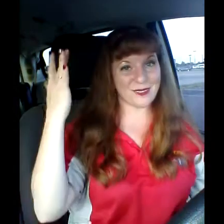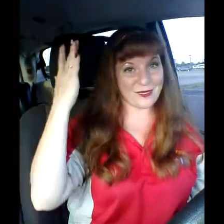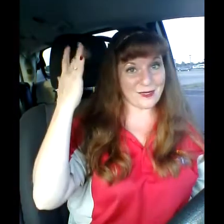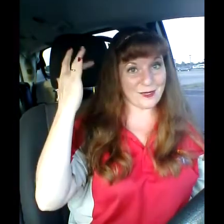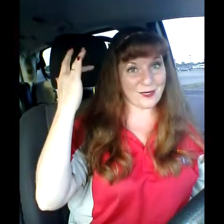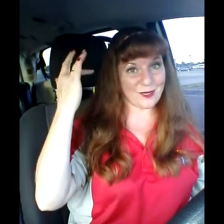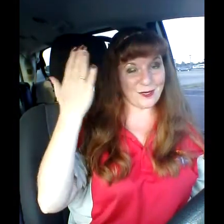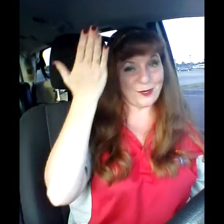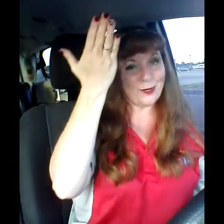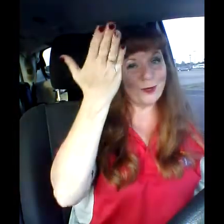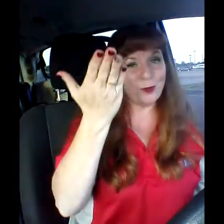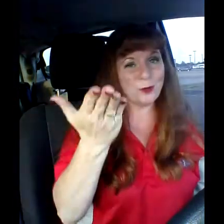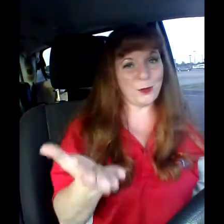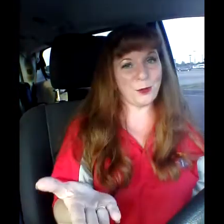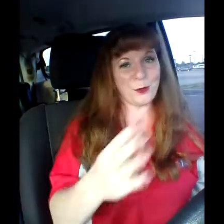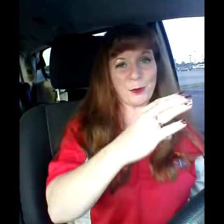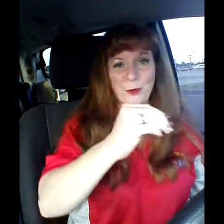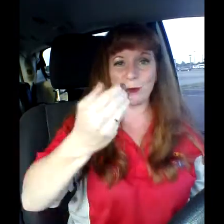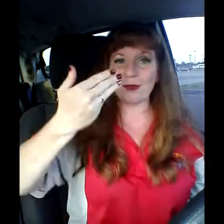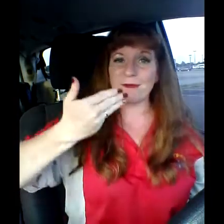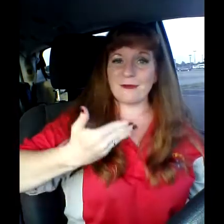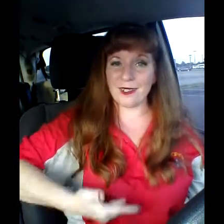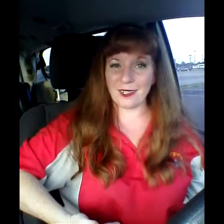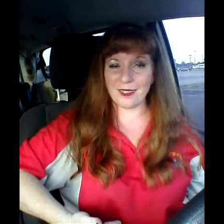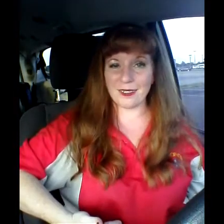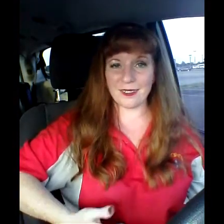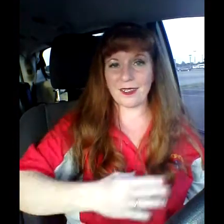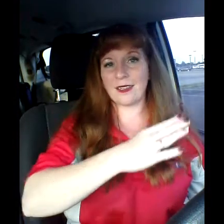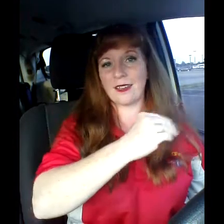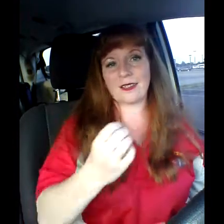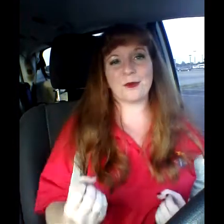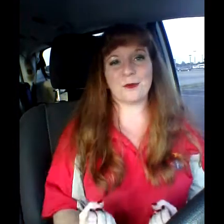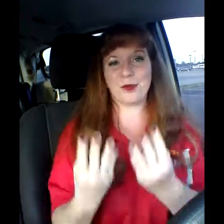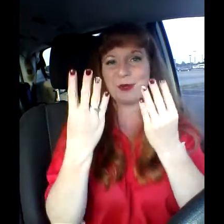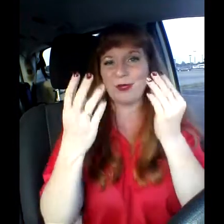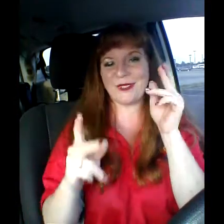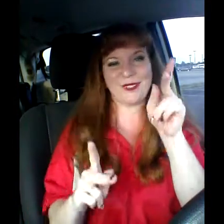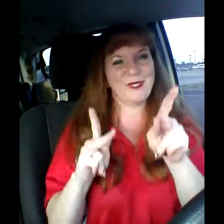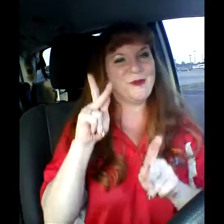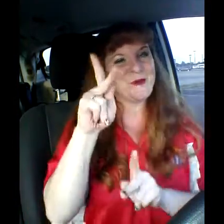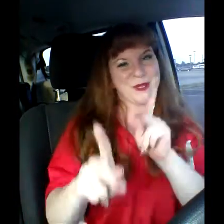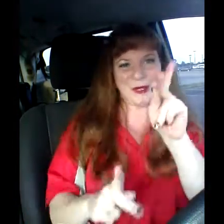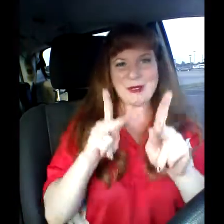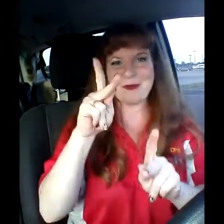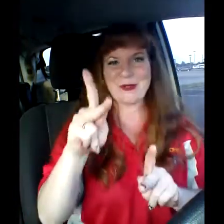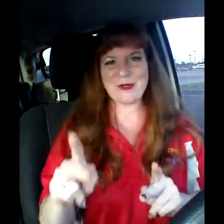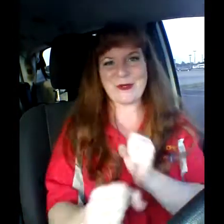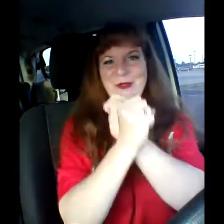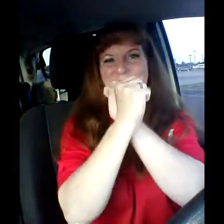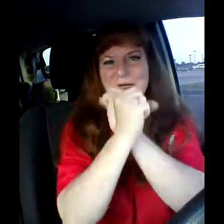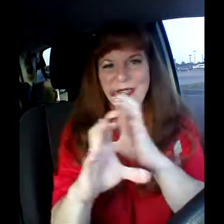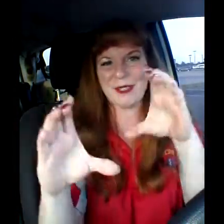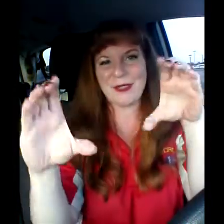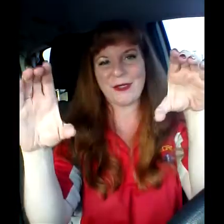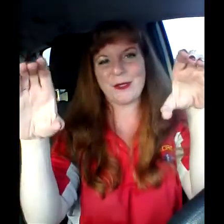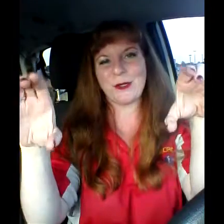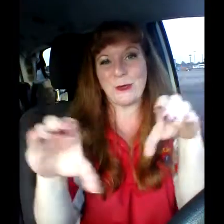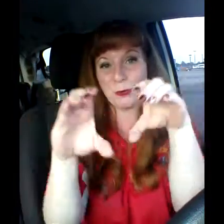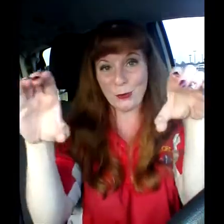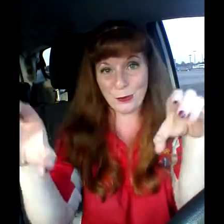Cause that's you and me, and all other people, nothing to